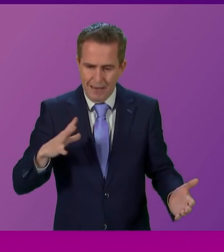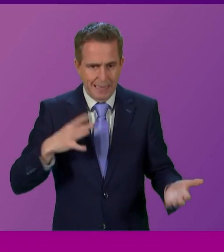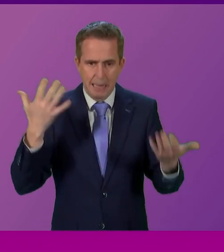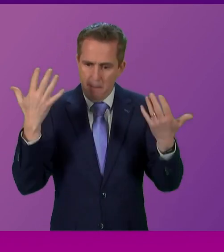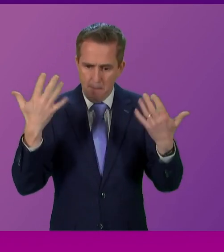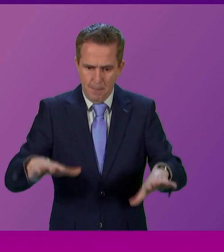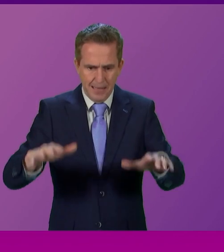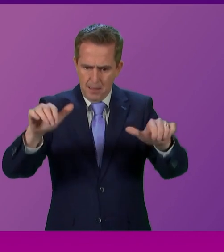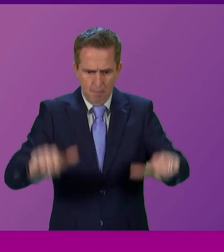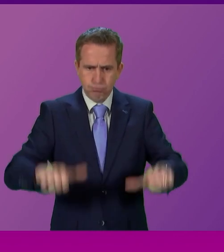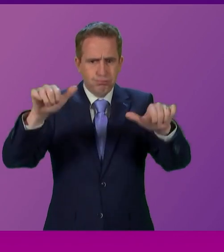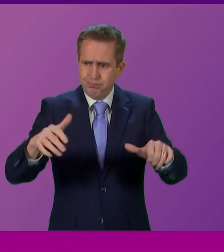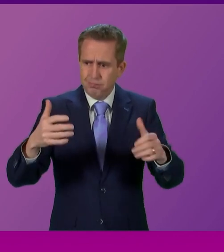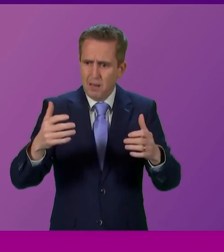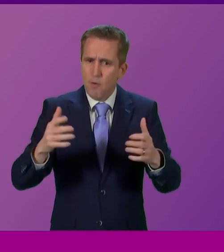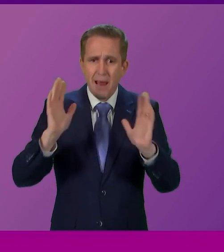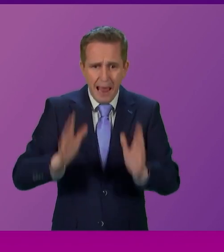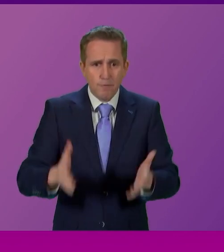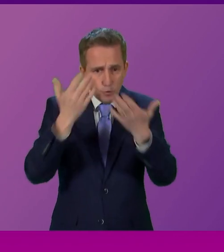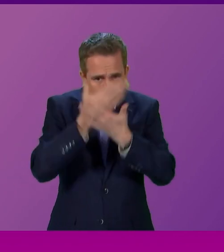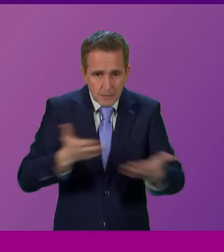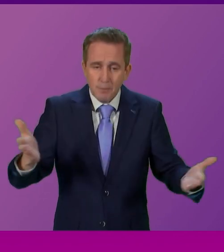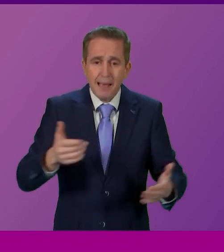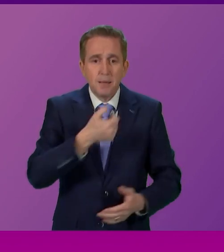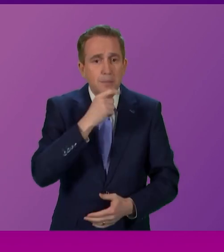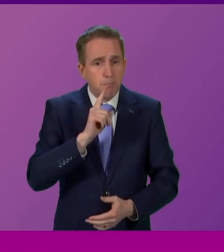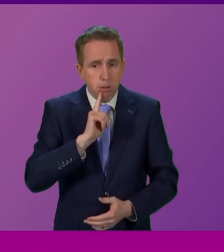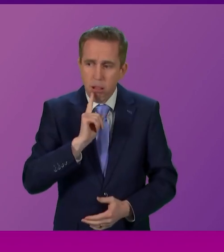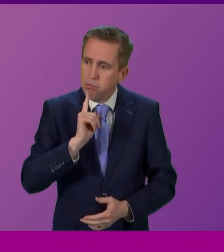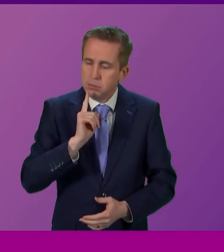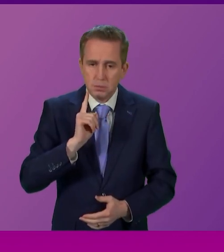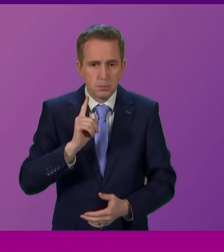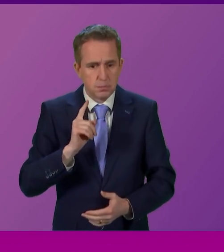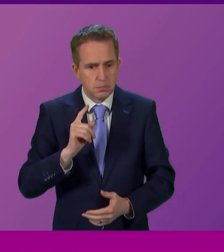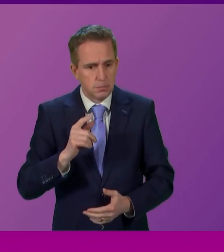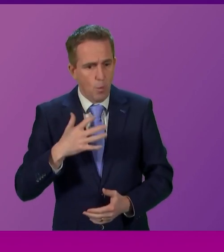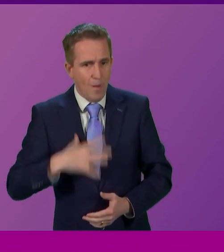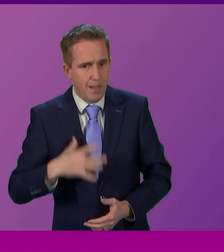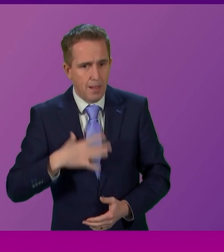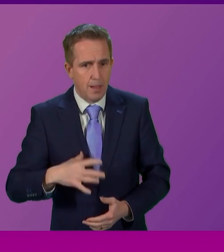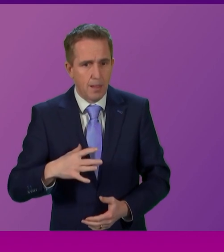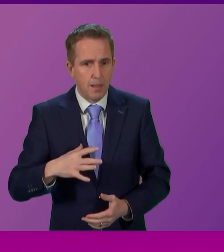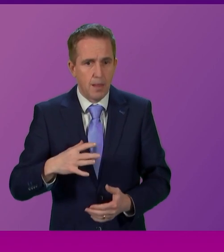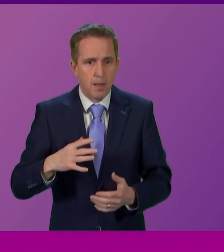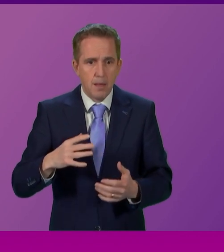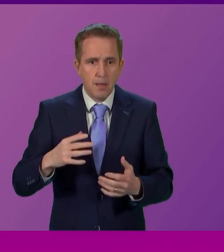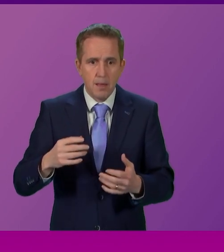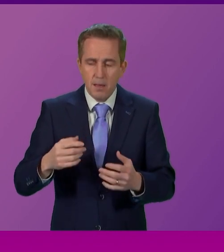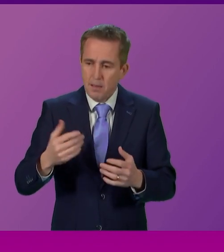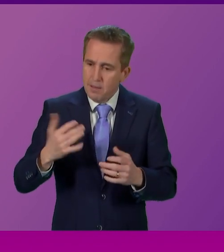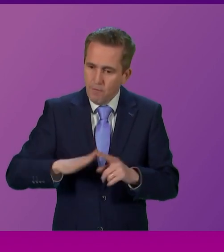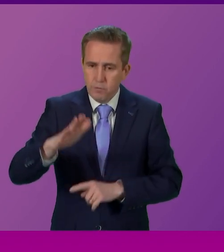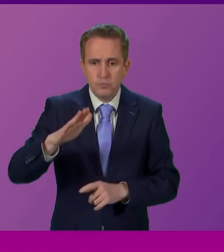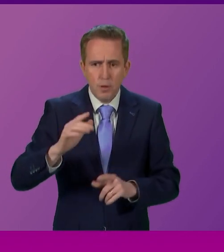respected. I think going forward there is much that Jackson Carlow can offer this Parliament, and